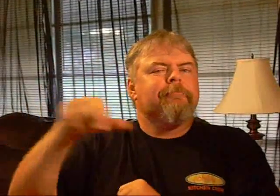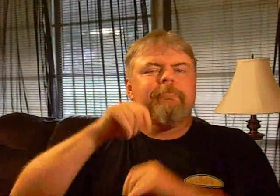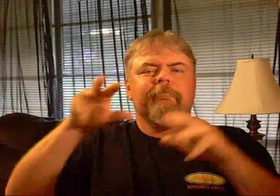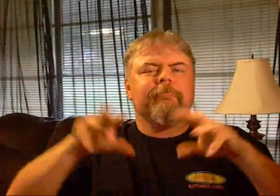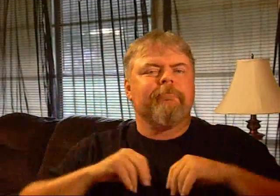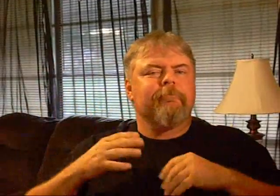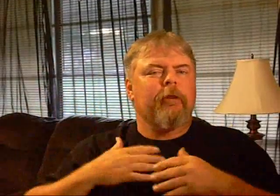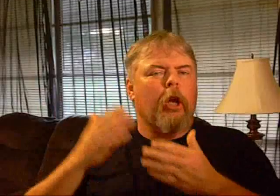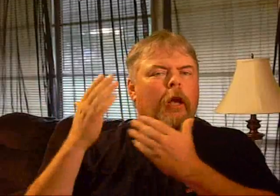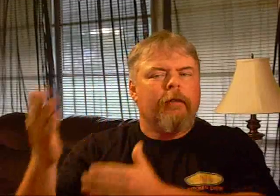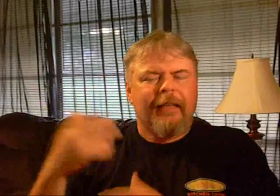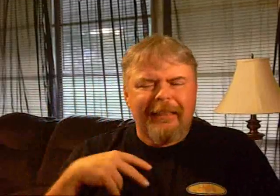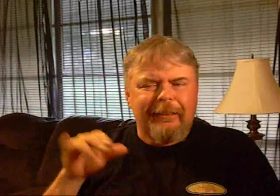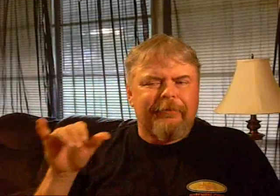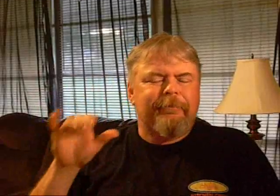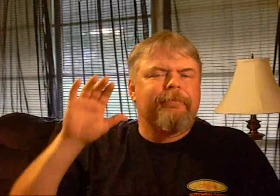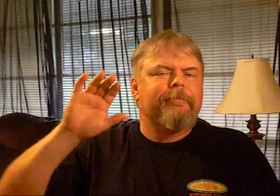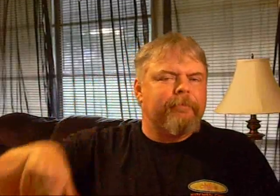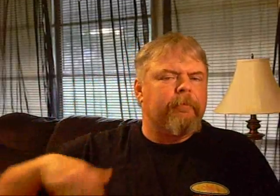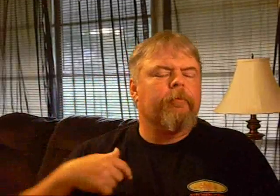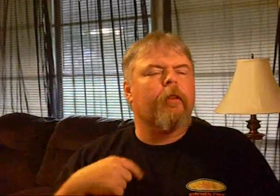A three-part event you cannot miss.